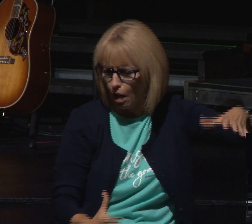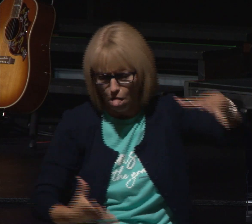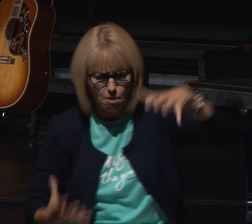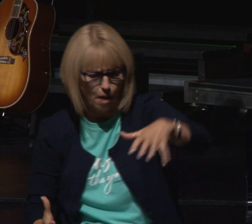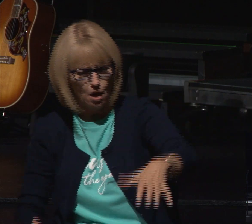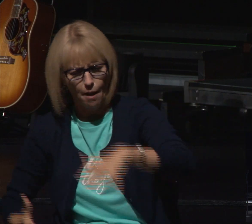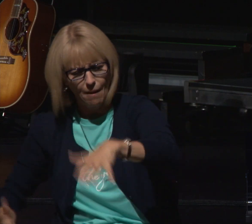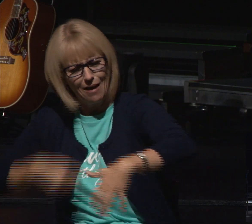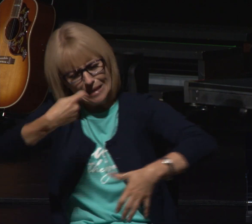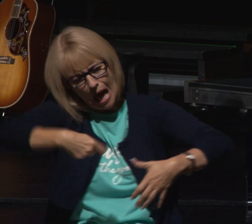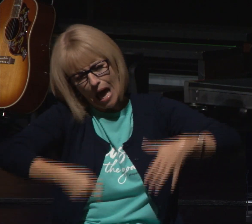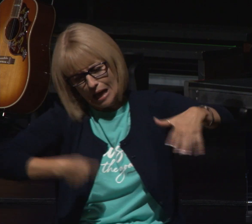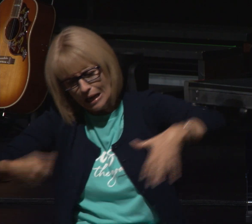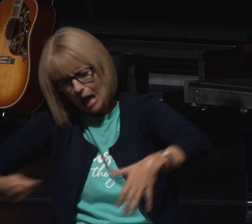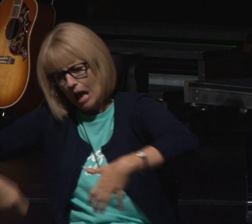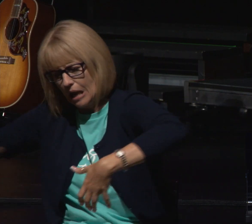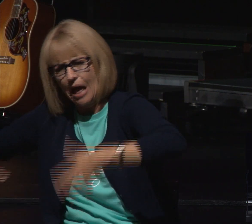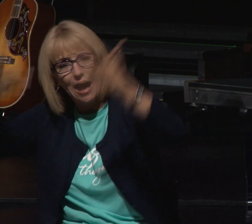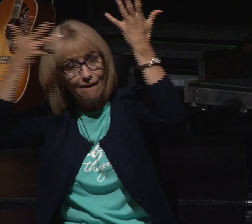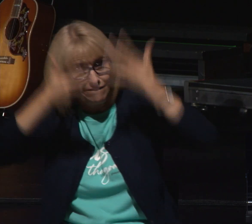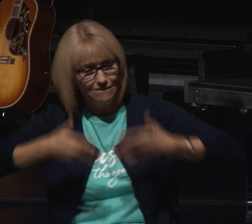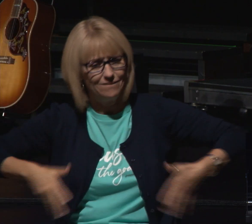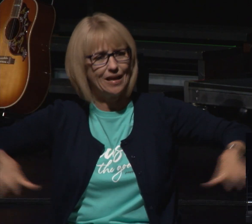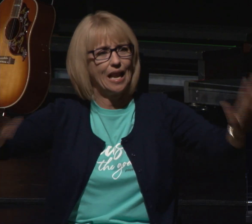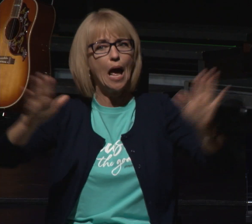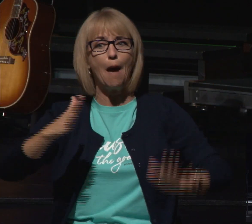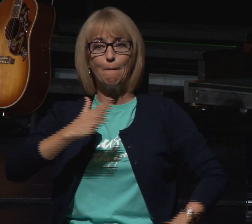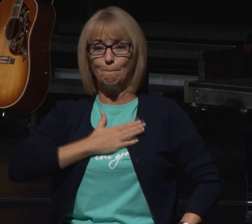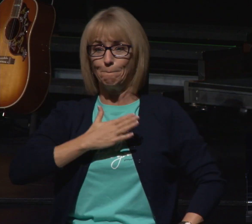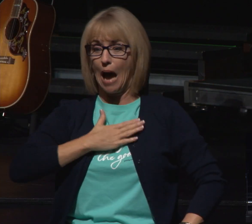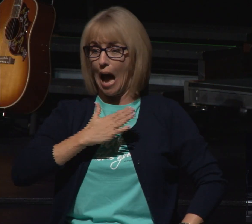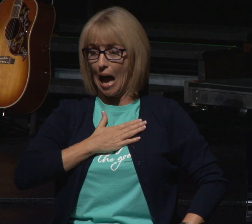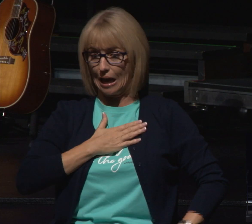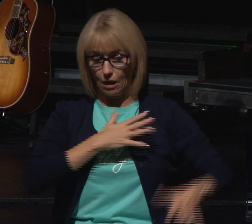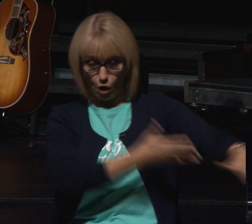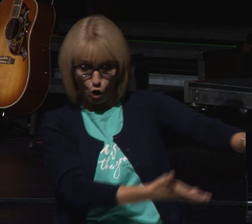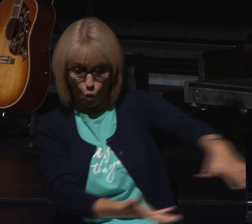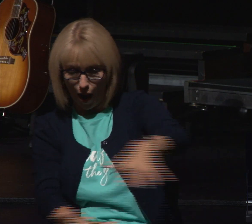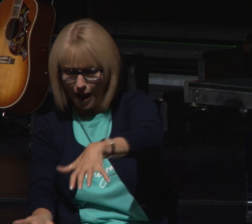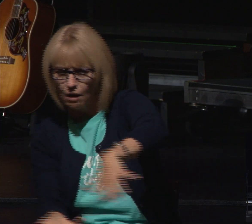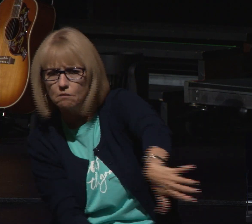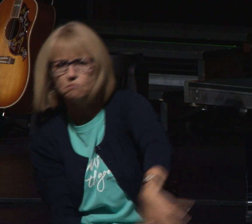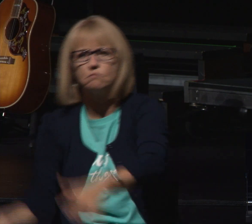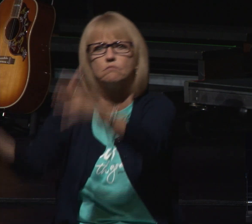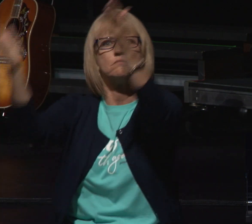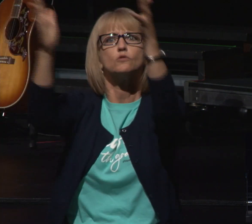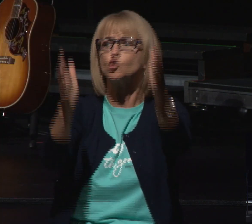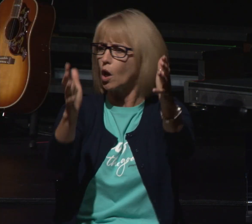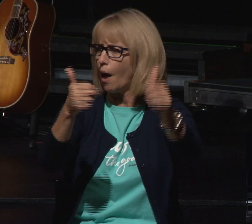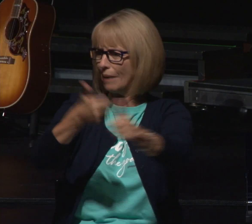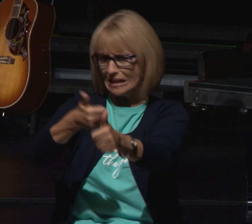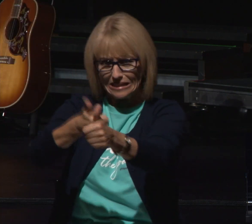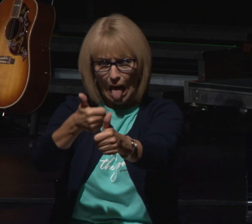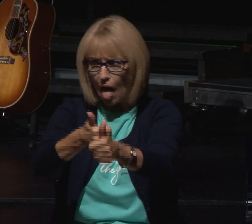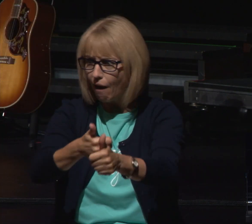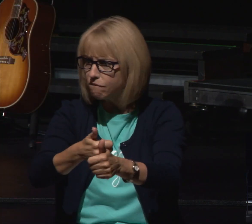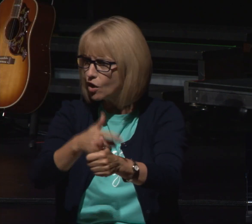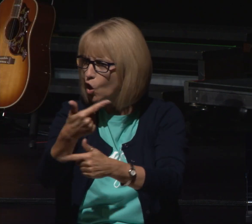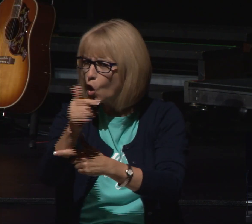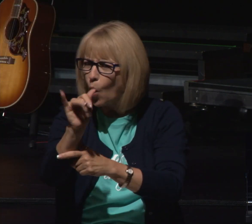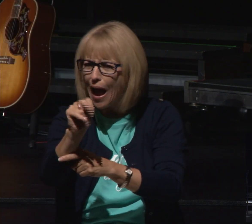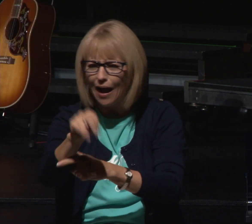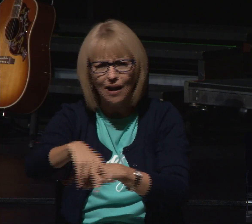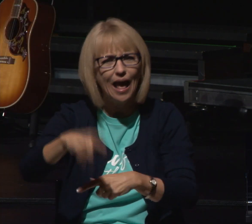Joseph said after we bound them all with twine he said my sheave stood up and all yours came over and bowed down